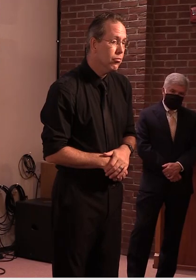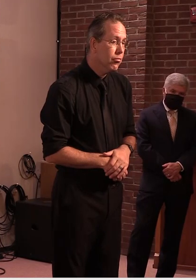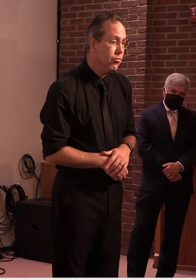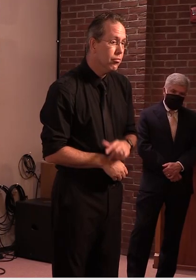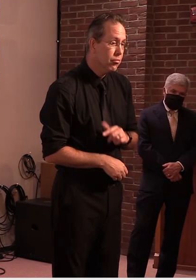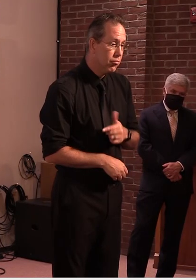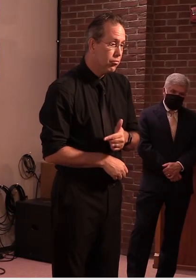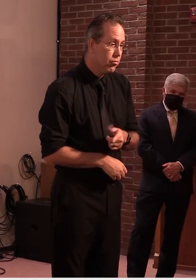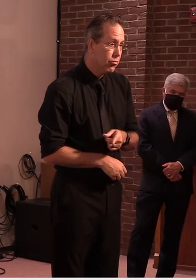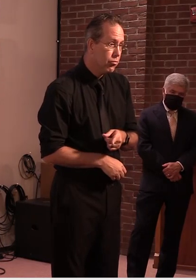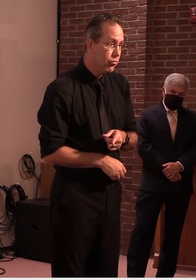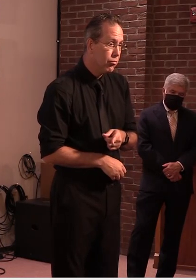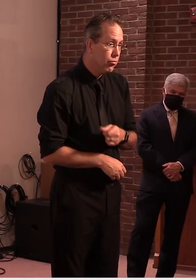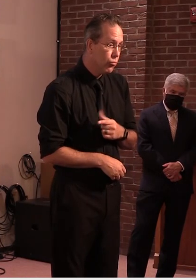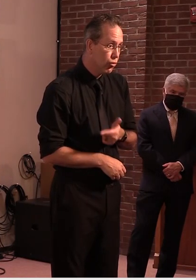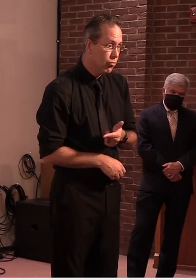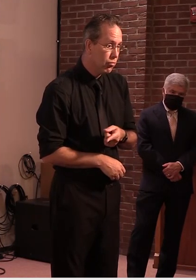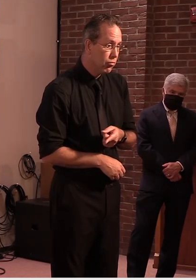guy page